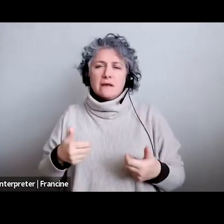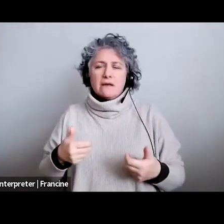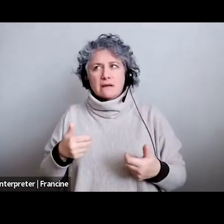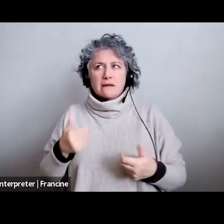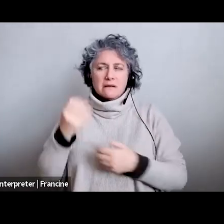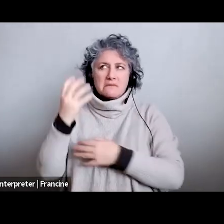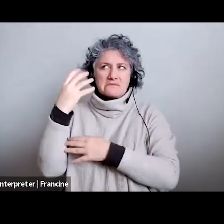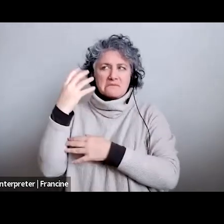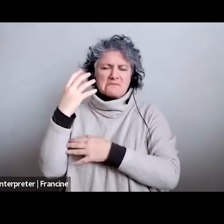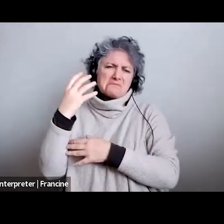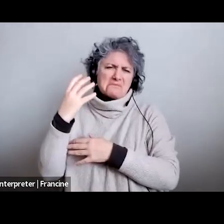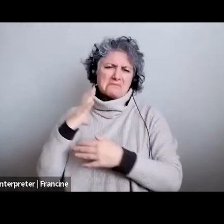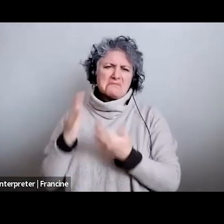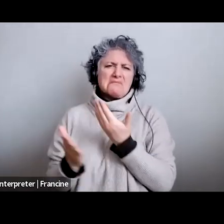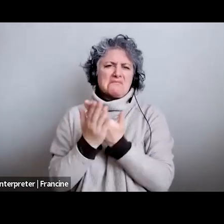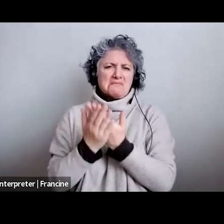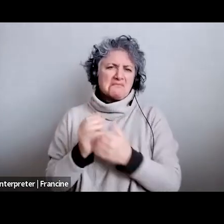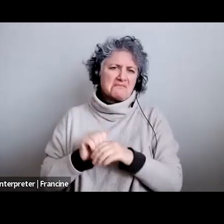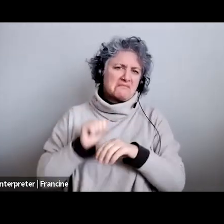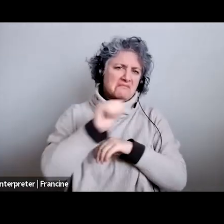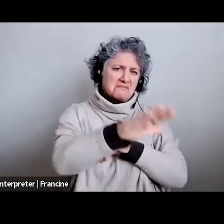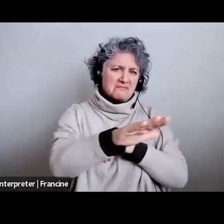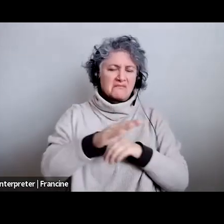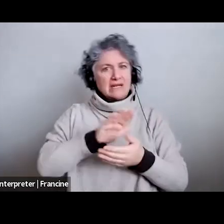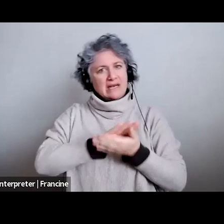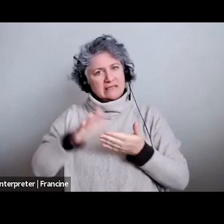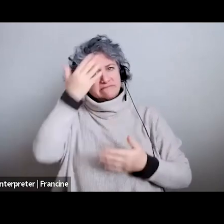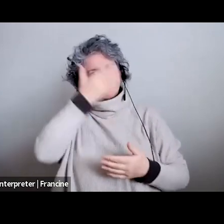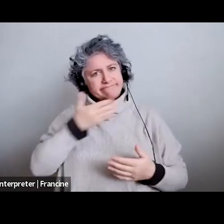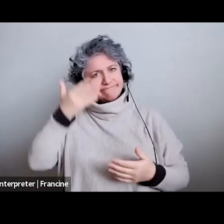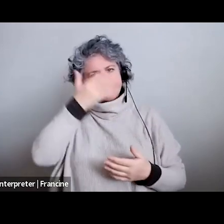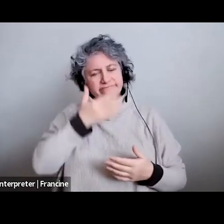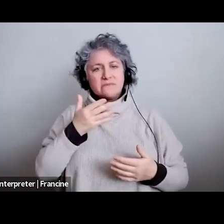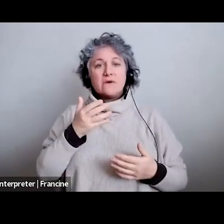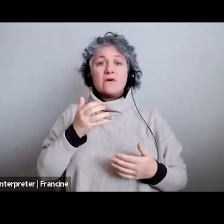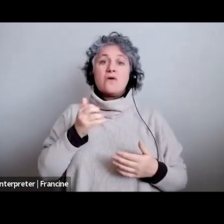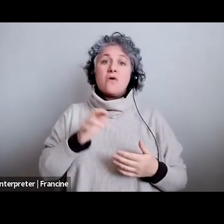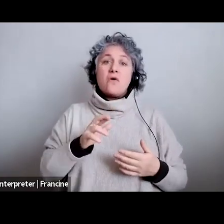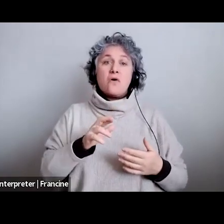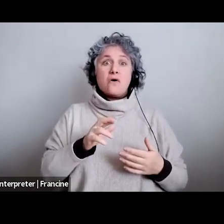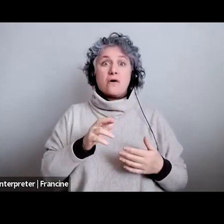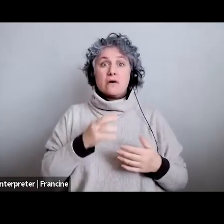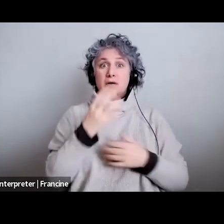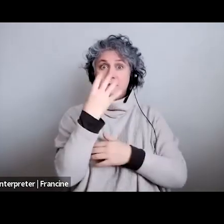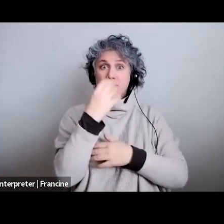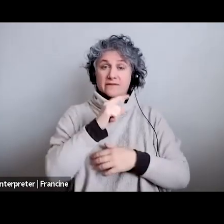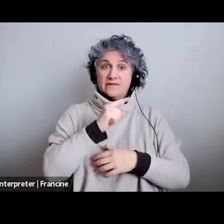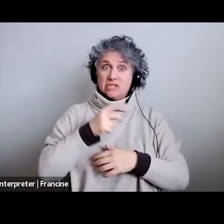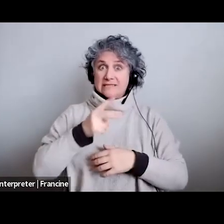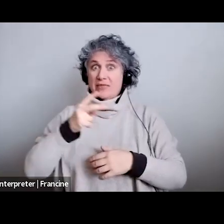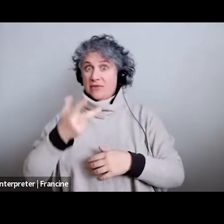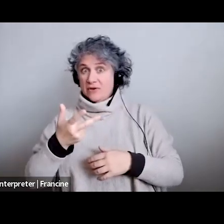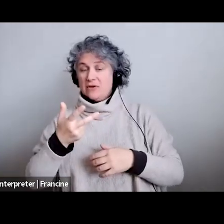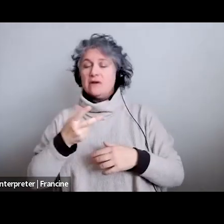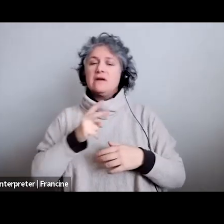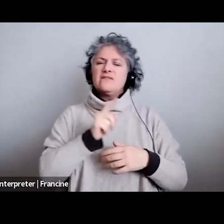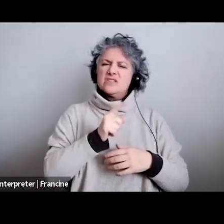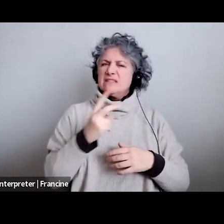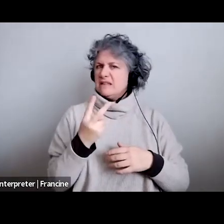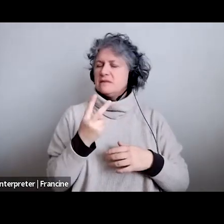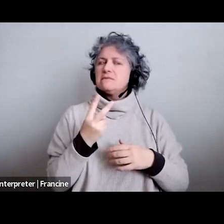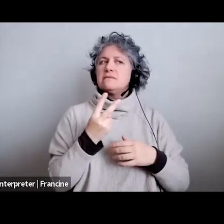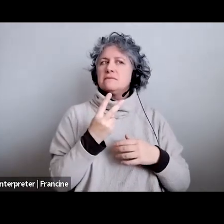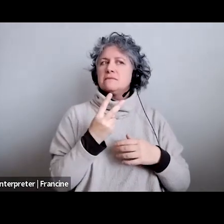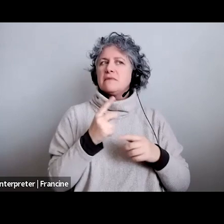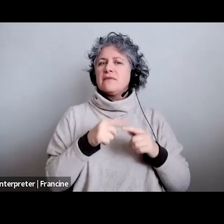take of the scenes i would also put the slate separate because then we can you know submit it to the director or producer